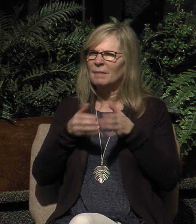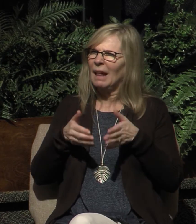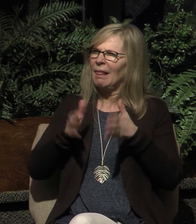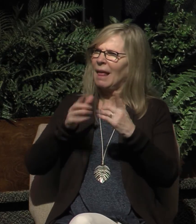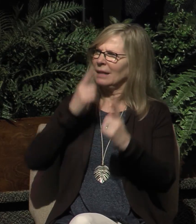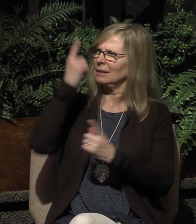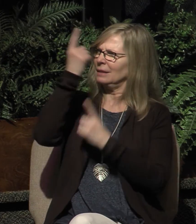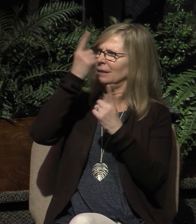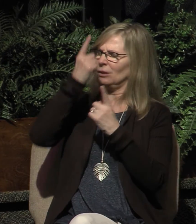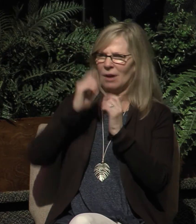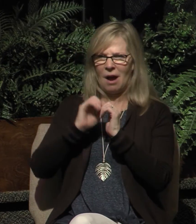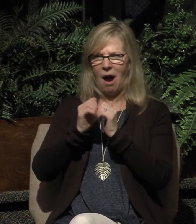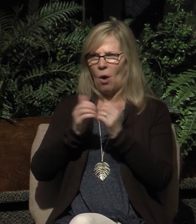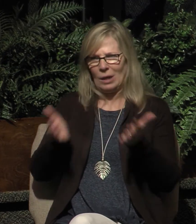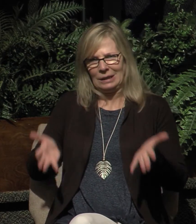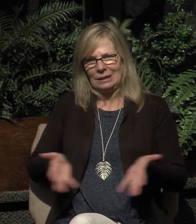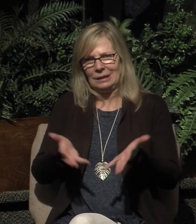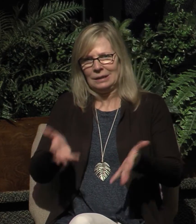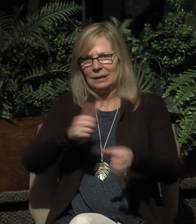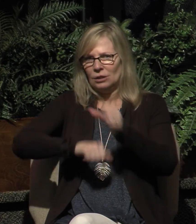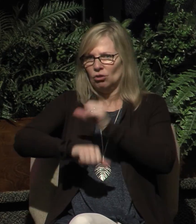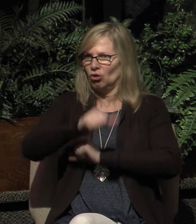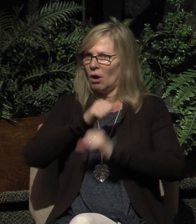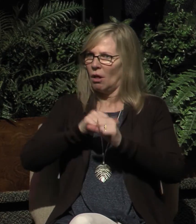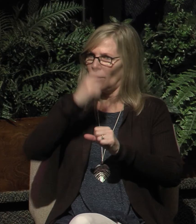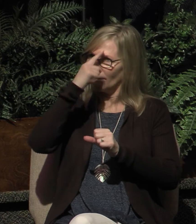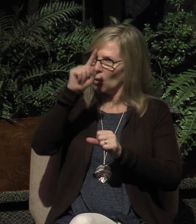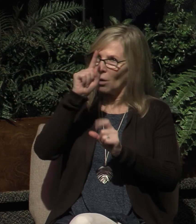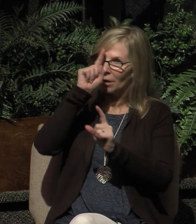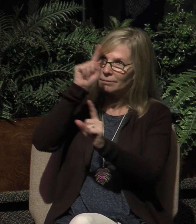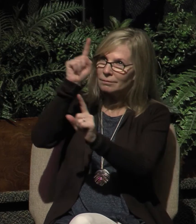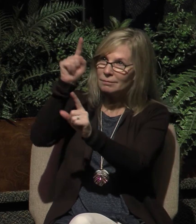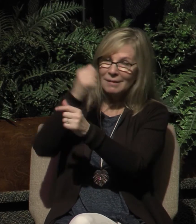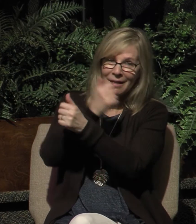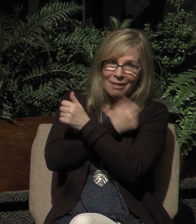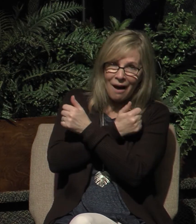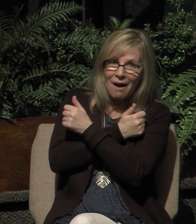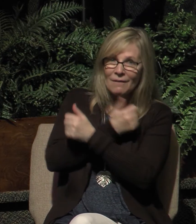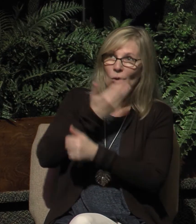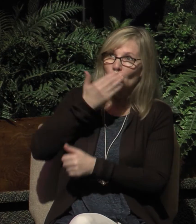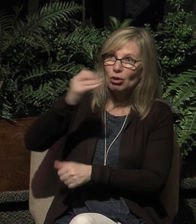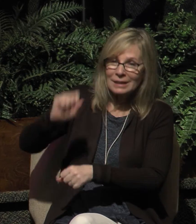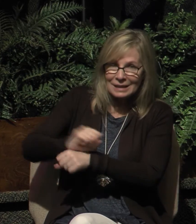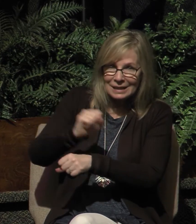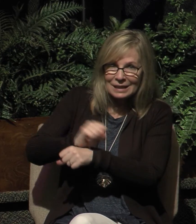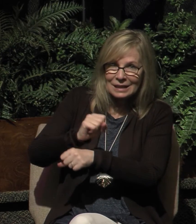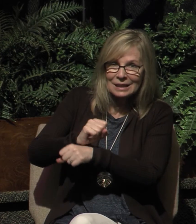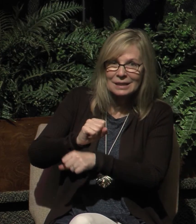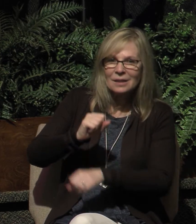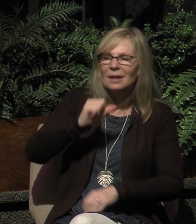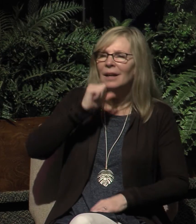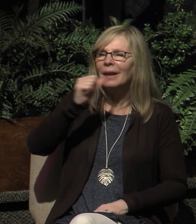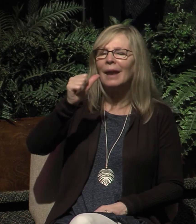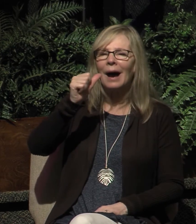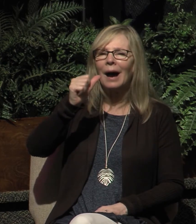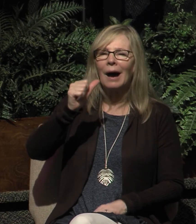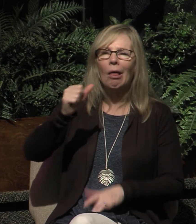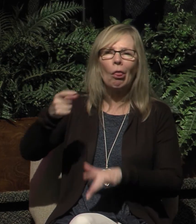stimulate one another to love and good deeds not forsaking our own assembling together as is the habit of